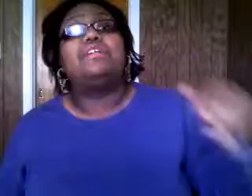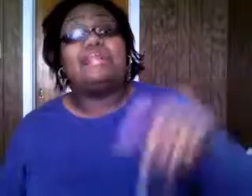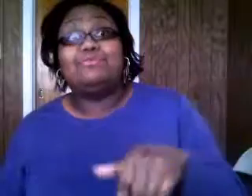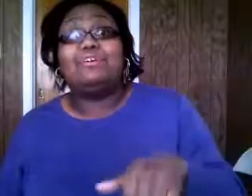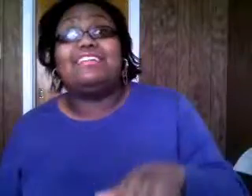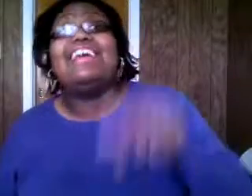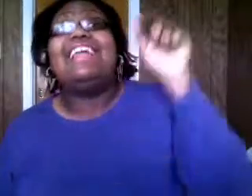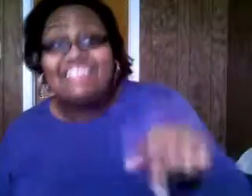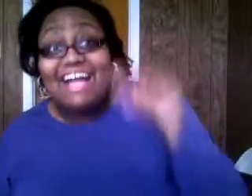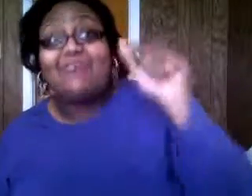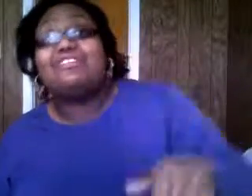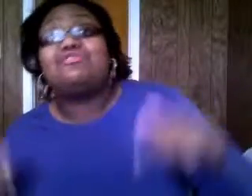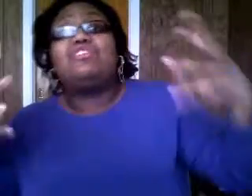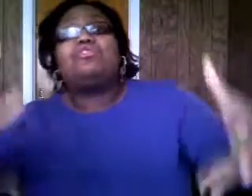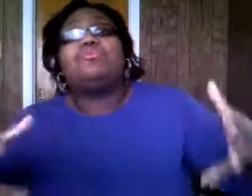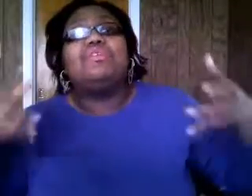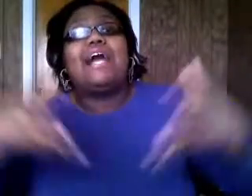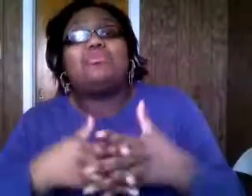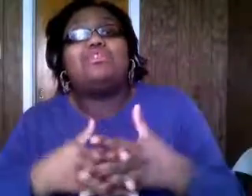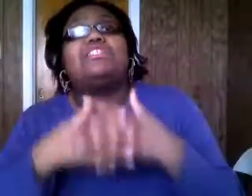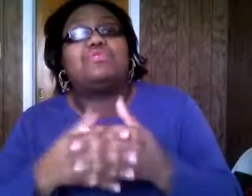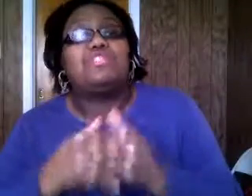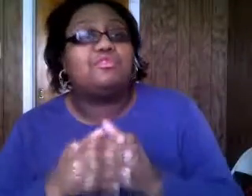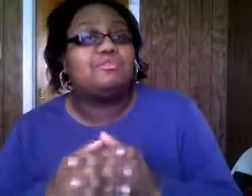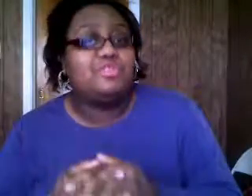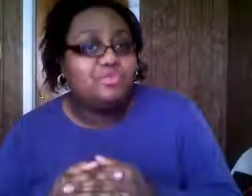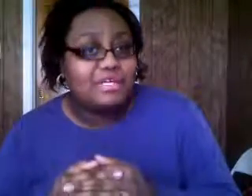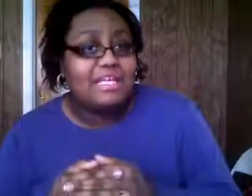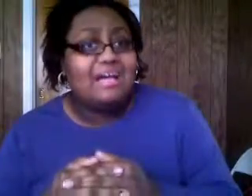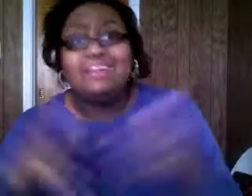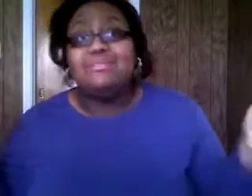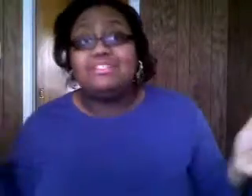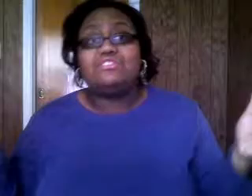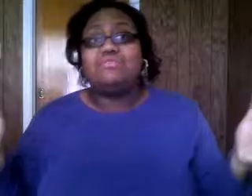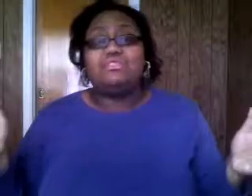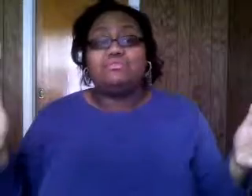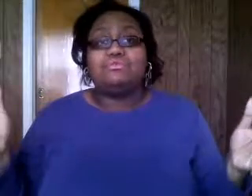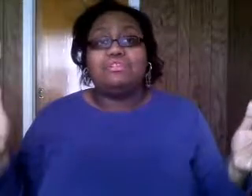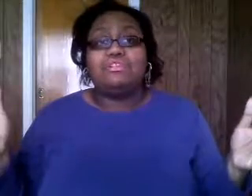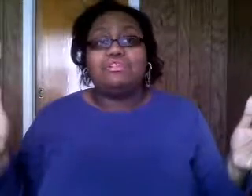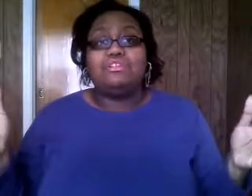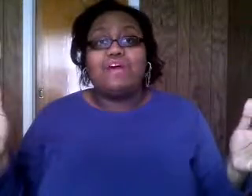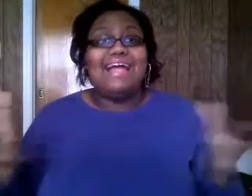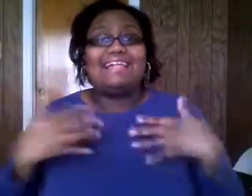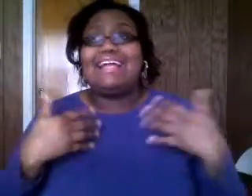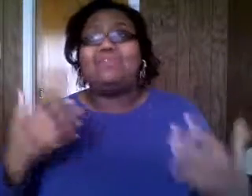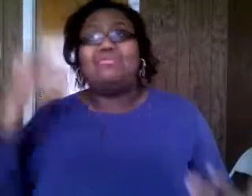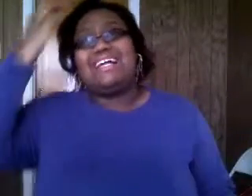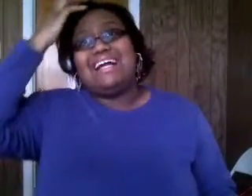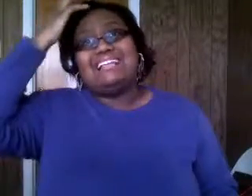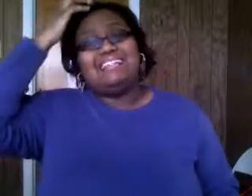then guess what they're out they're trying to do community outreach as to what they're supposed to be doing other religions do it too you know i had a guy who was like i think